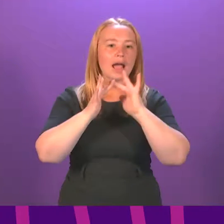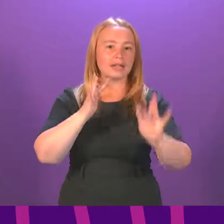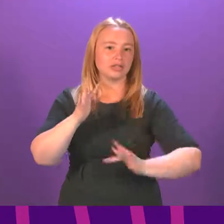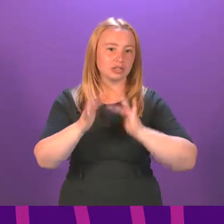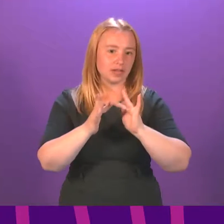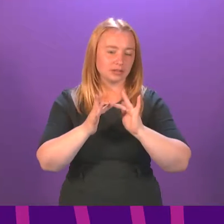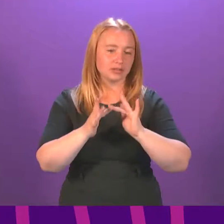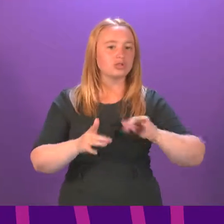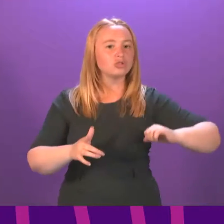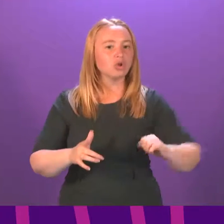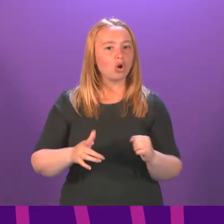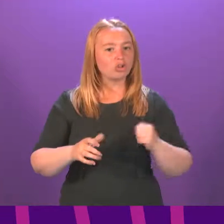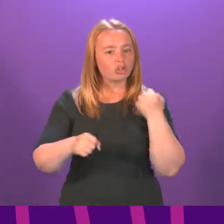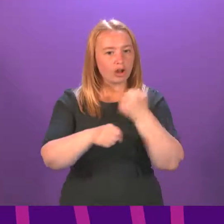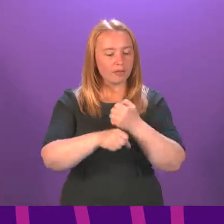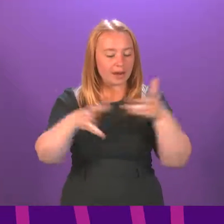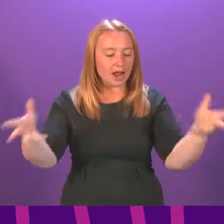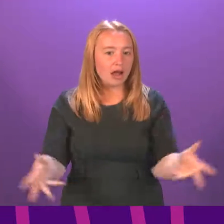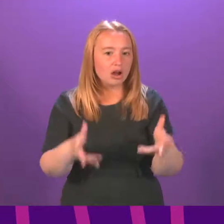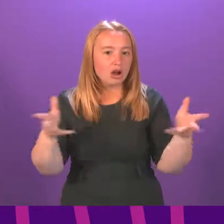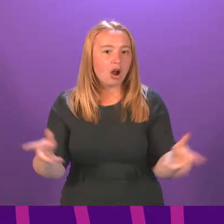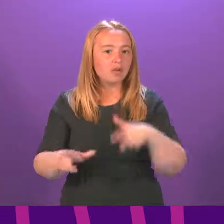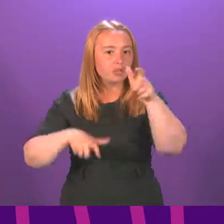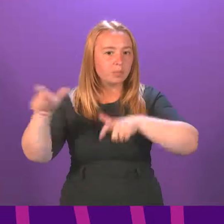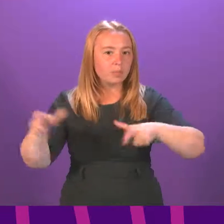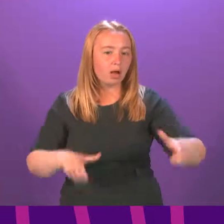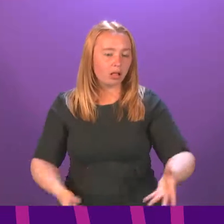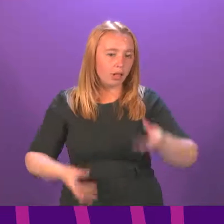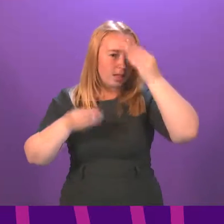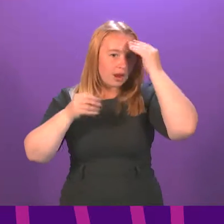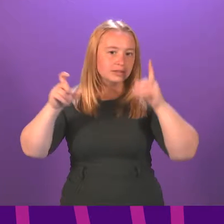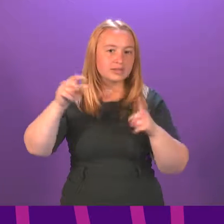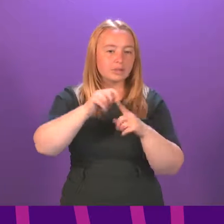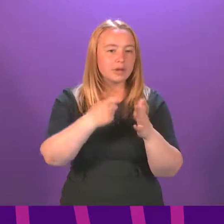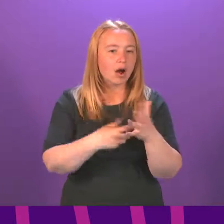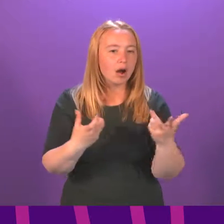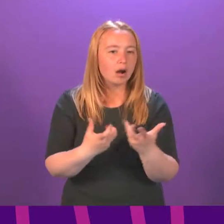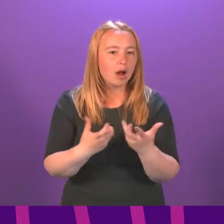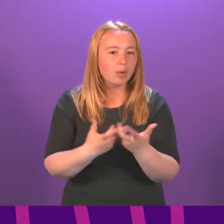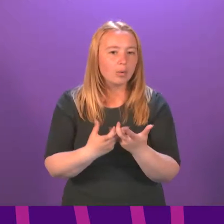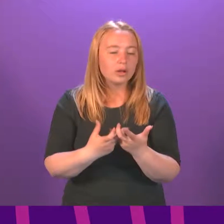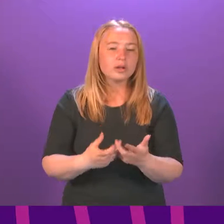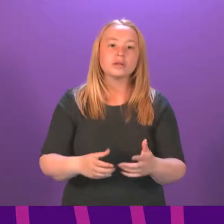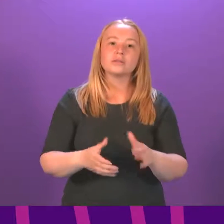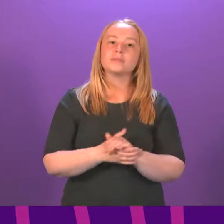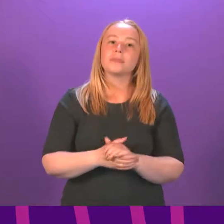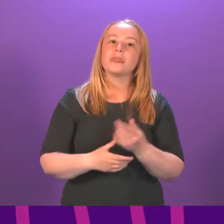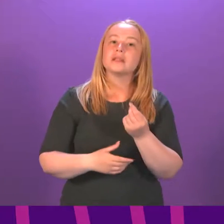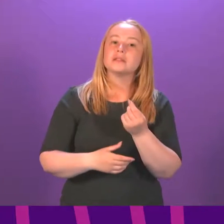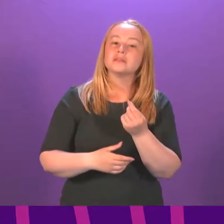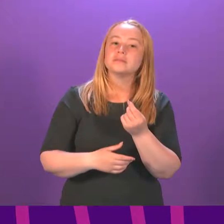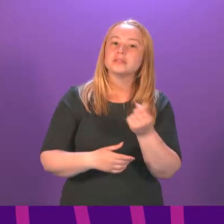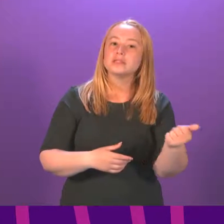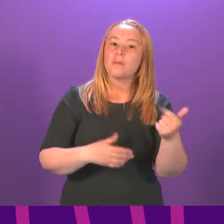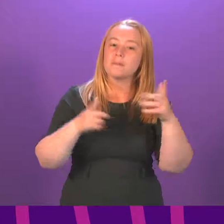encourage more people to learn CPR, as we've already heard some of the response? Ensure those school leavers who miss training due to COVID receive it?